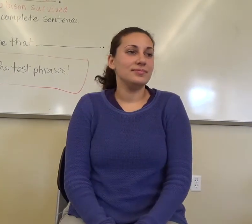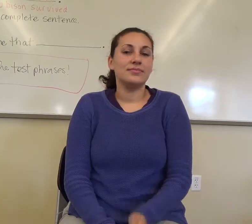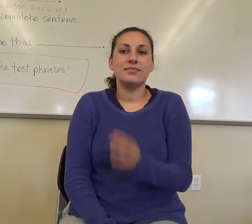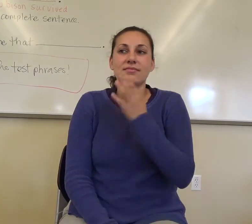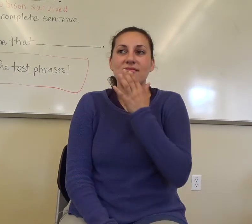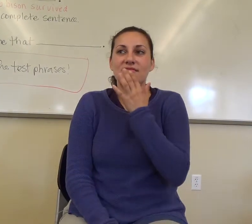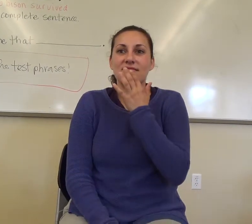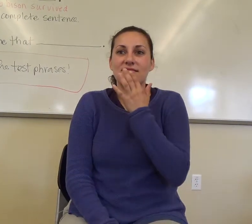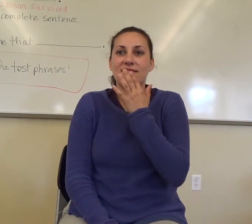this? Thank you.